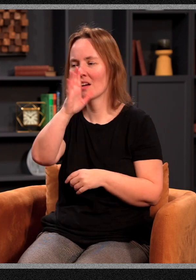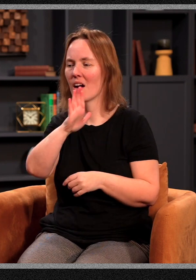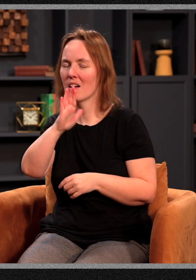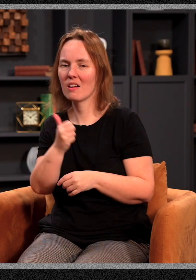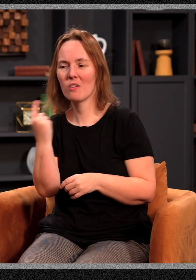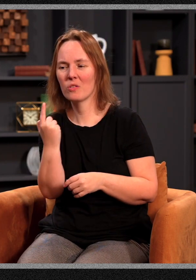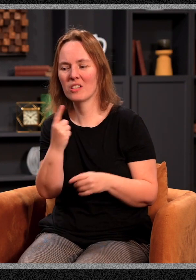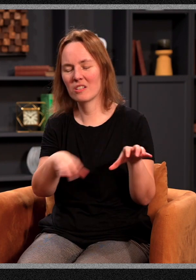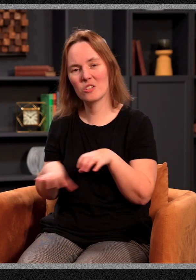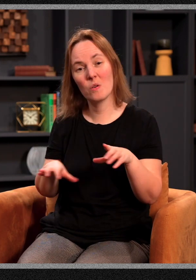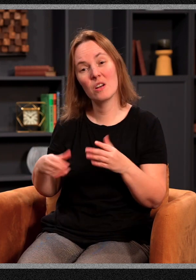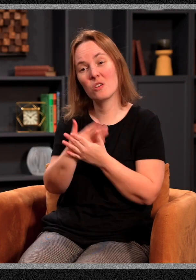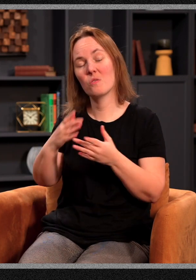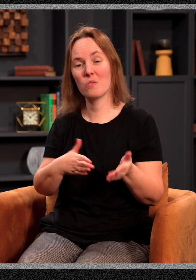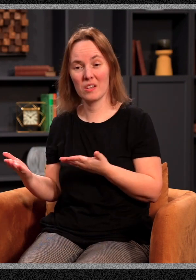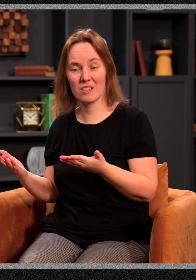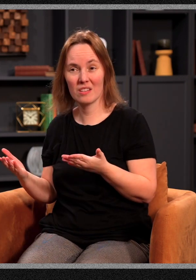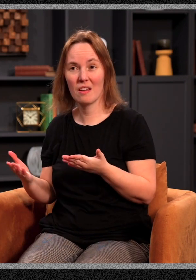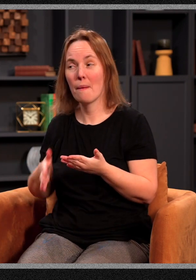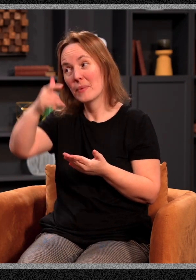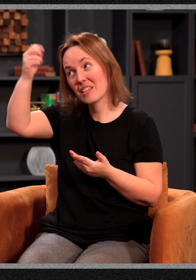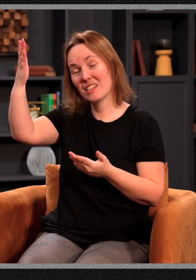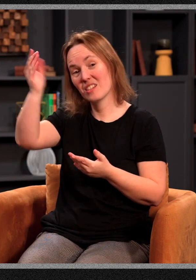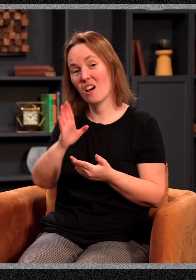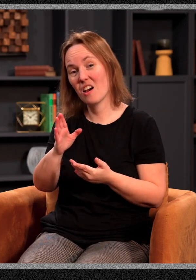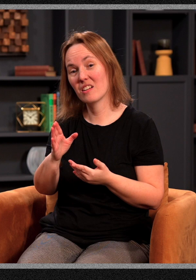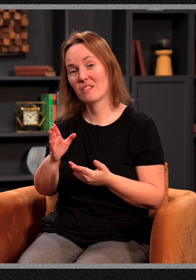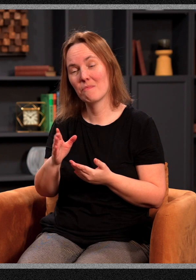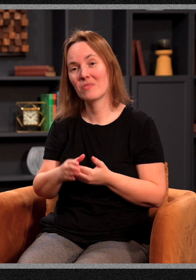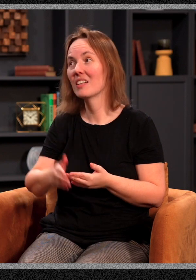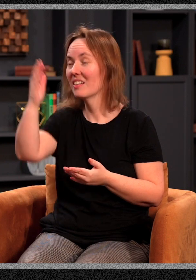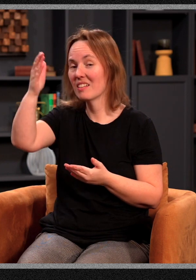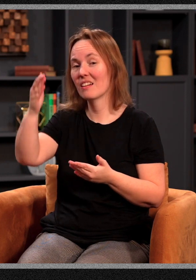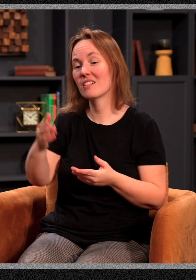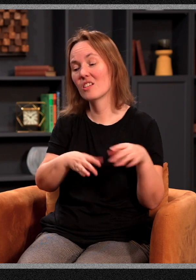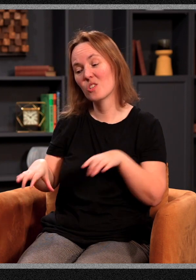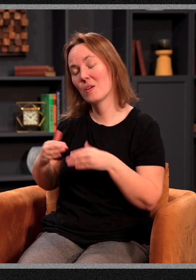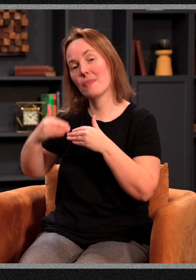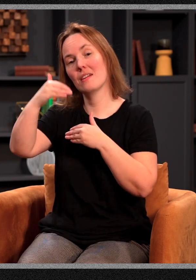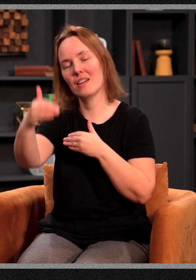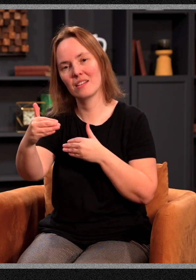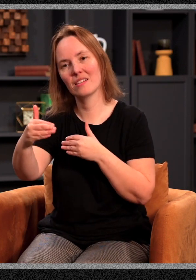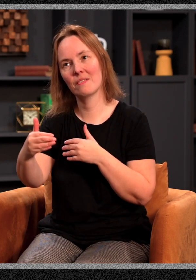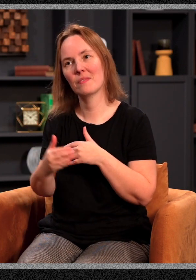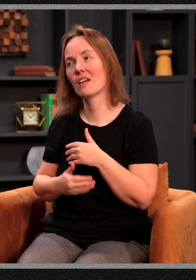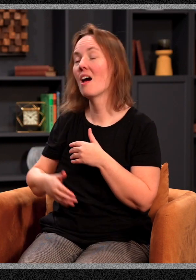only doing new things. Because God is God, because he is sovereign, God is also doing the next thing in what he is